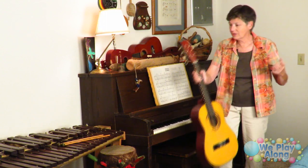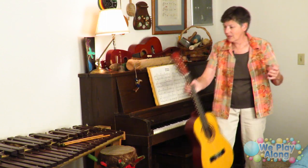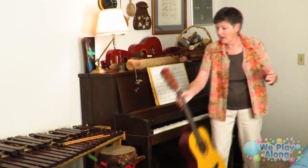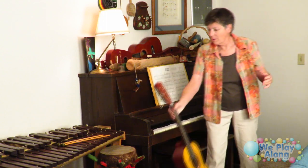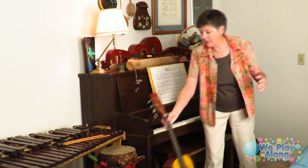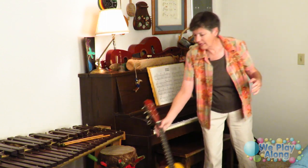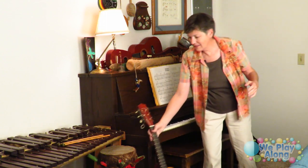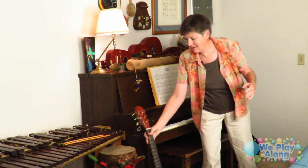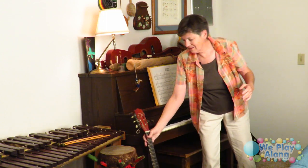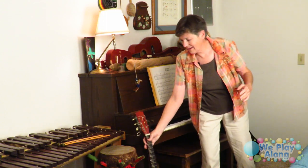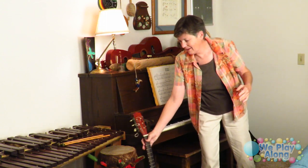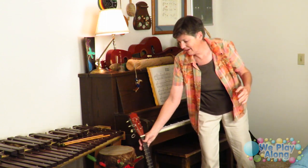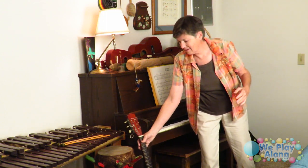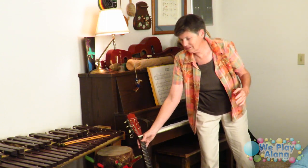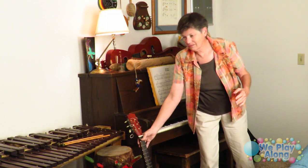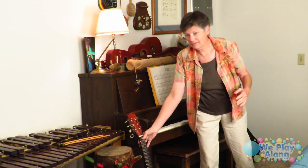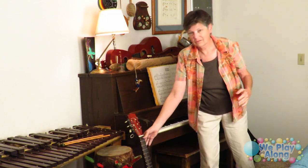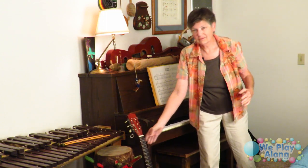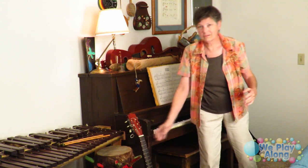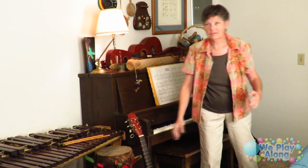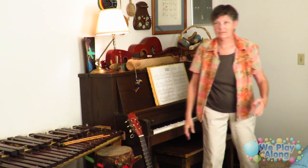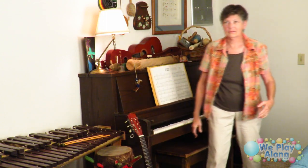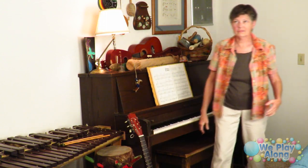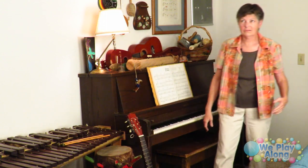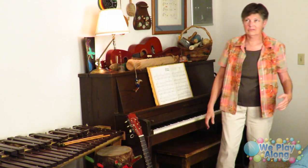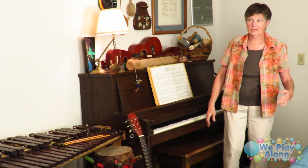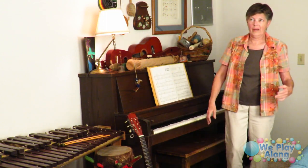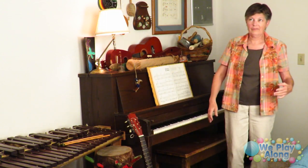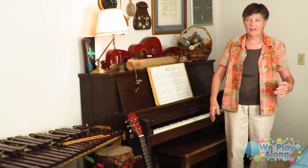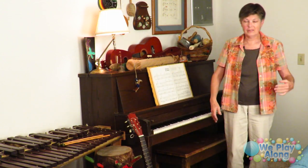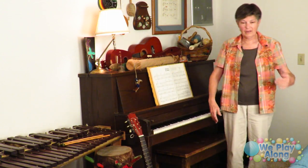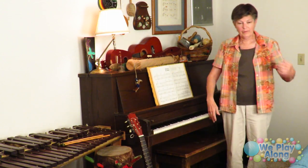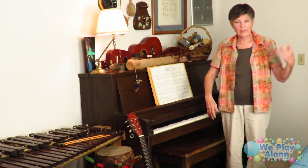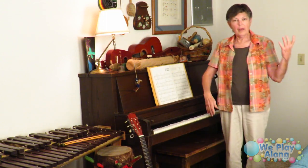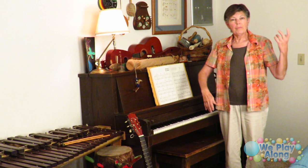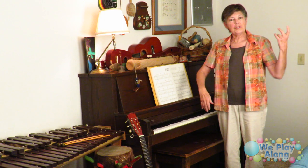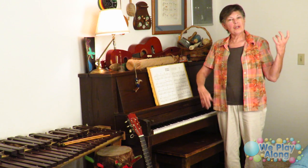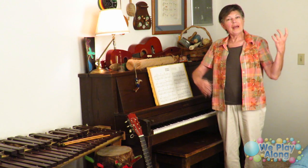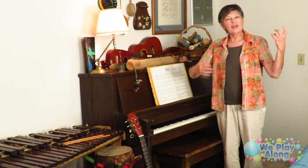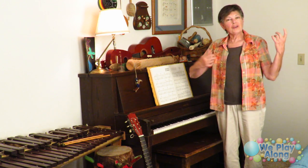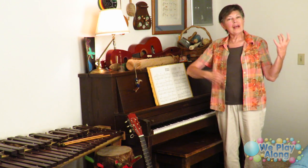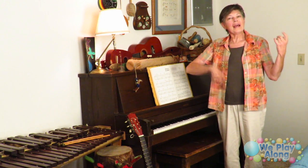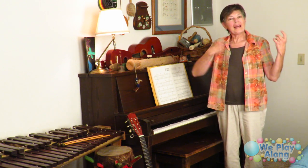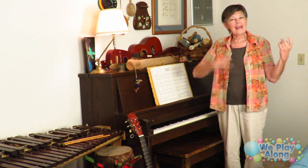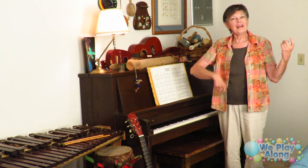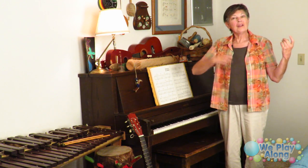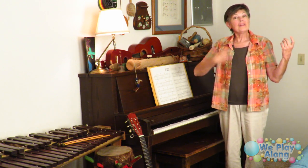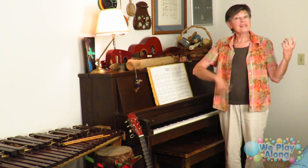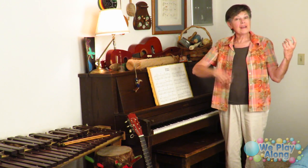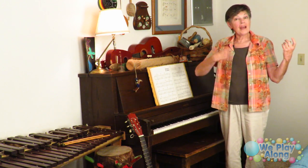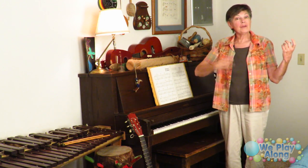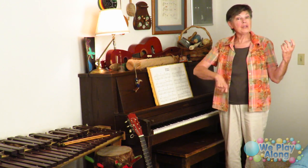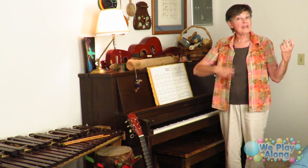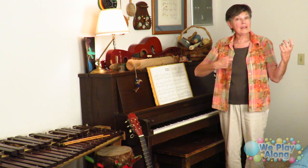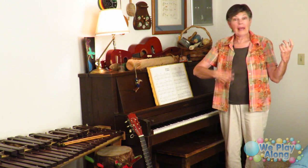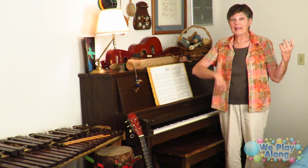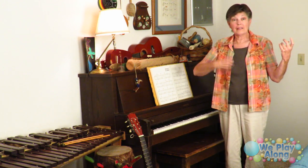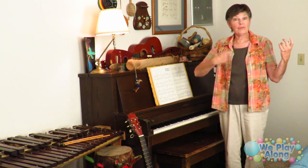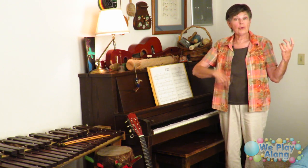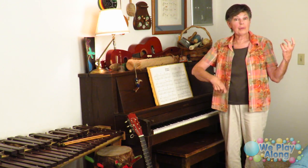but he's he's got like a half dozen of them but again the sign as if you were